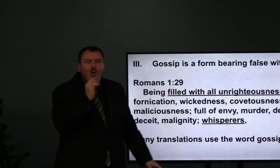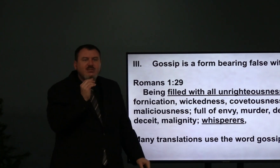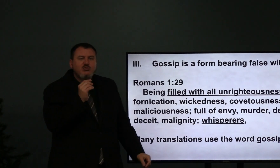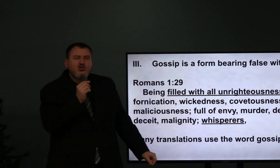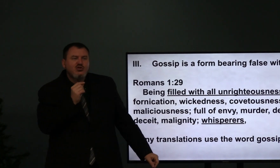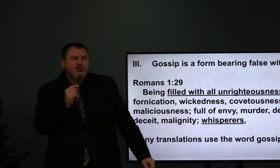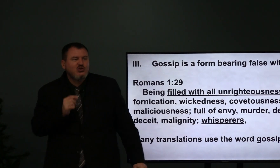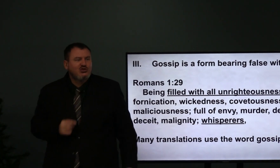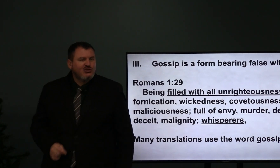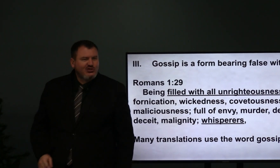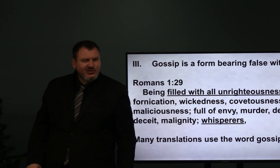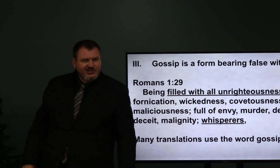whisperers,